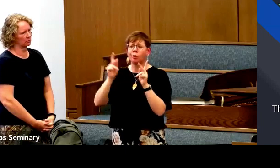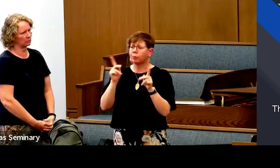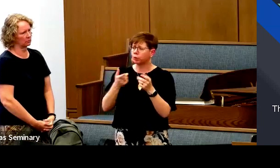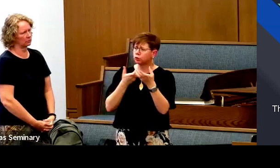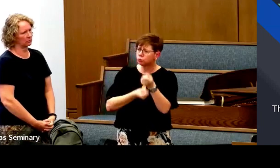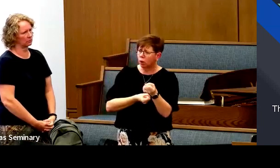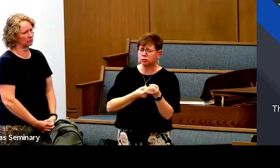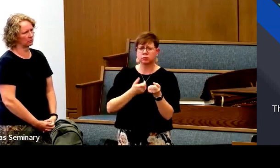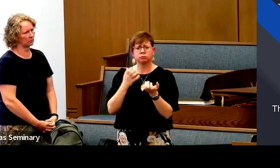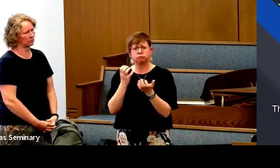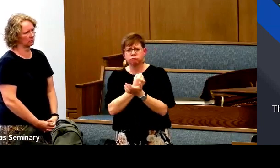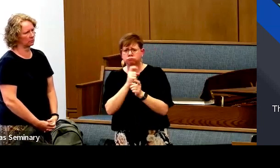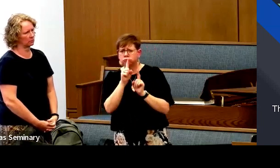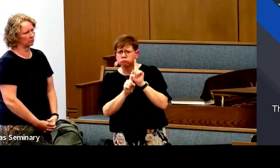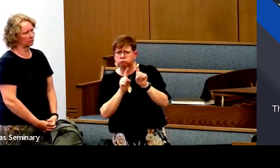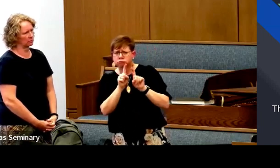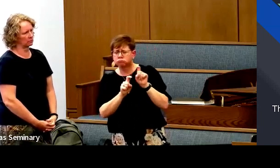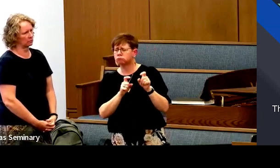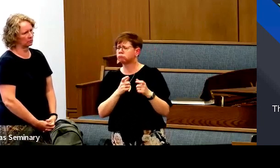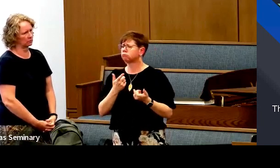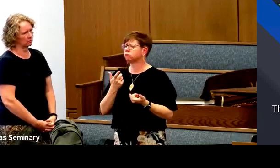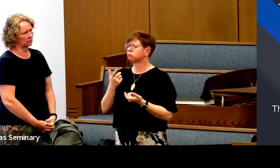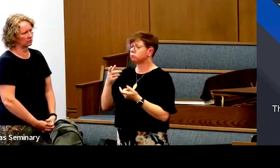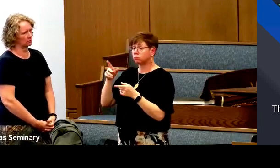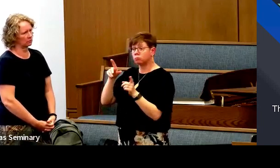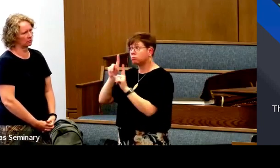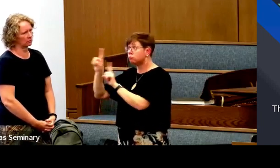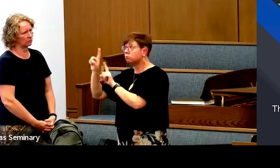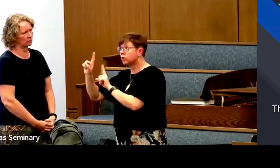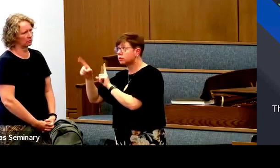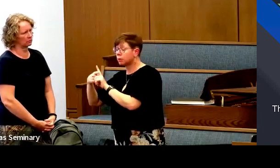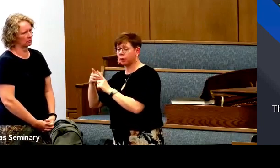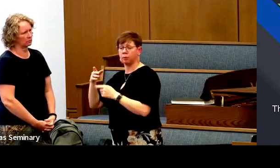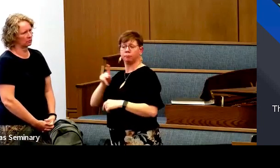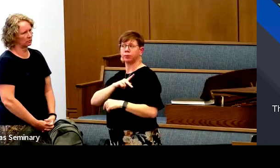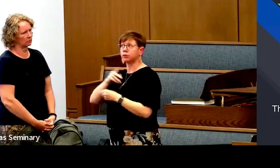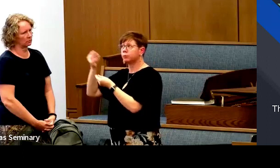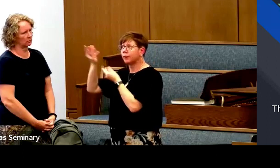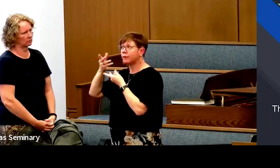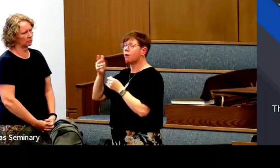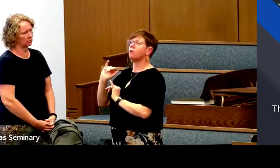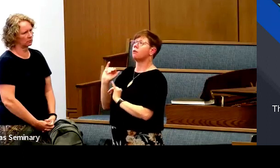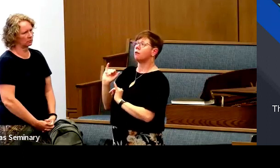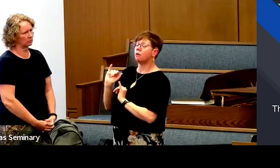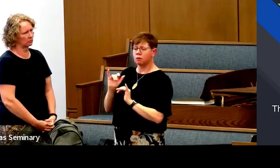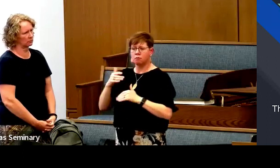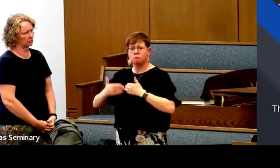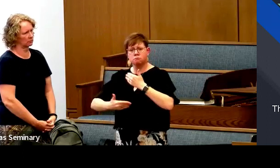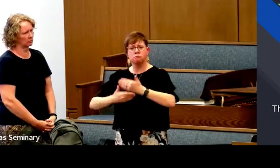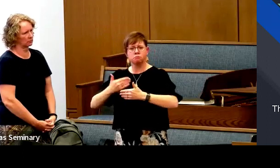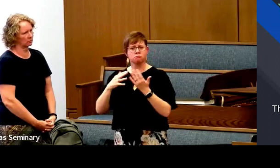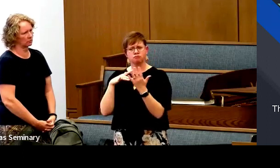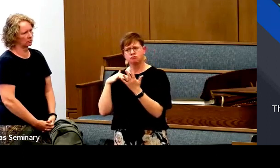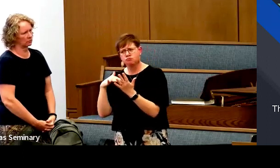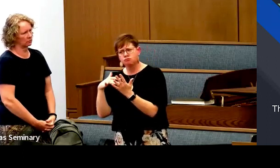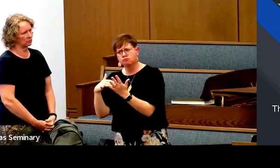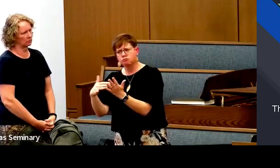This gives you an opportunity to also a suggestion that you meet with your ecclesiastical leaders